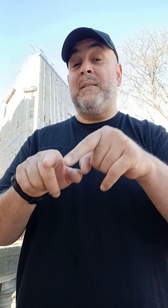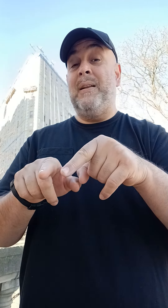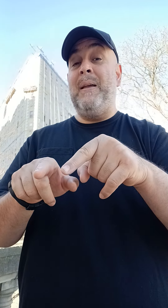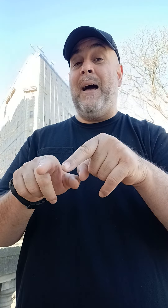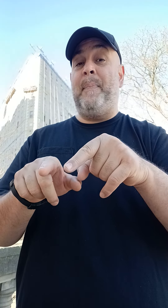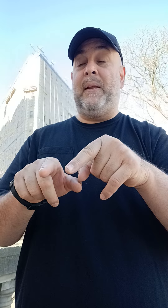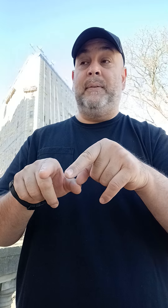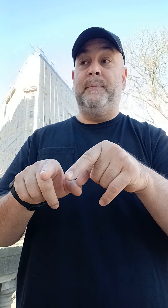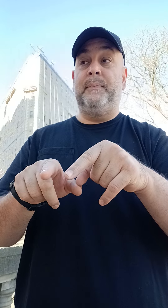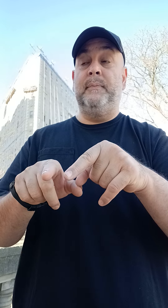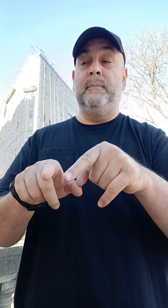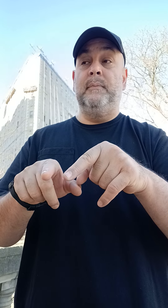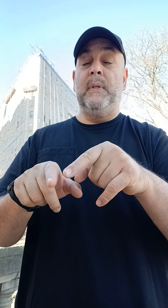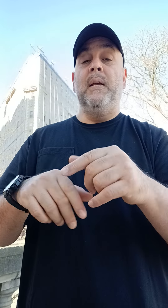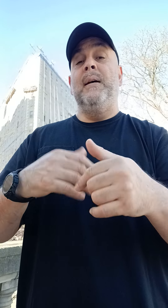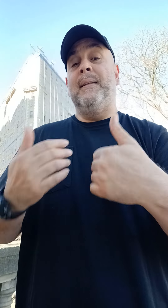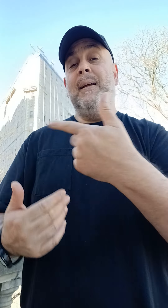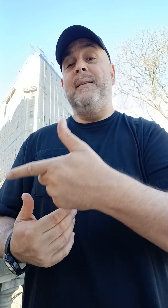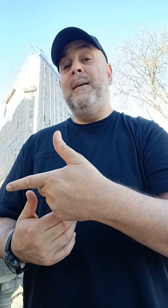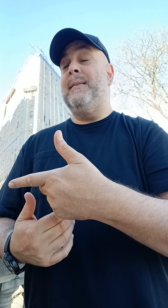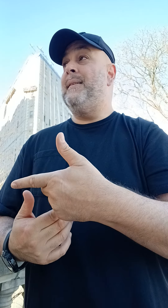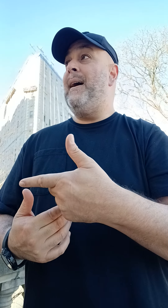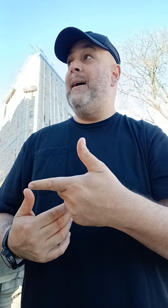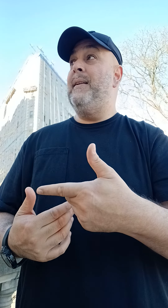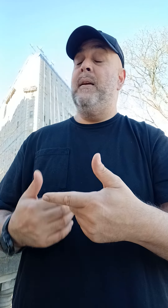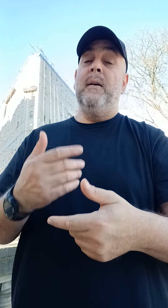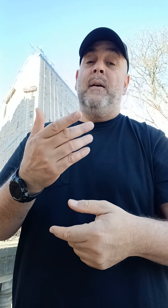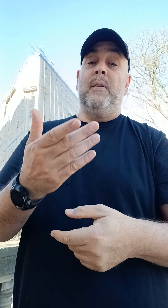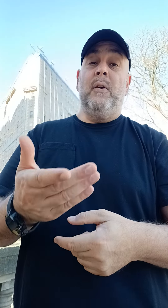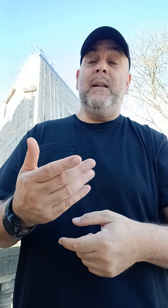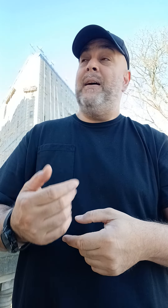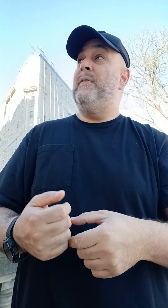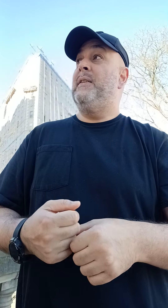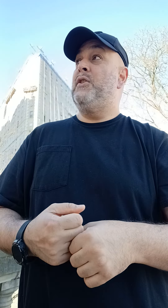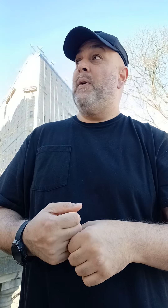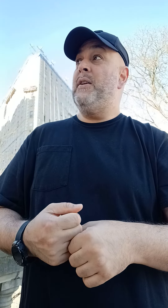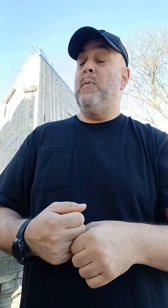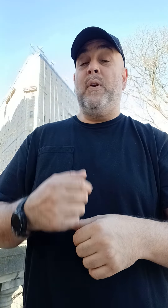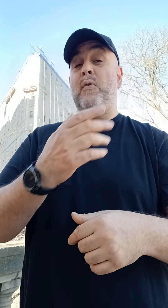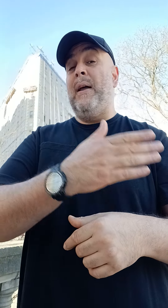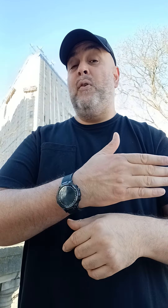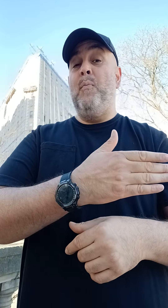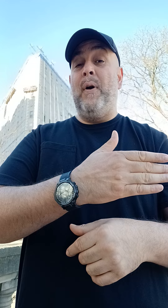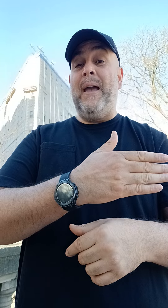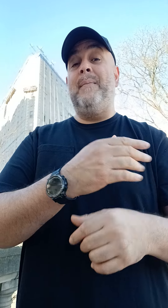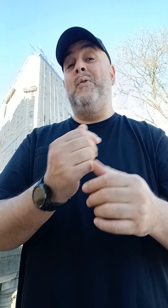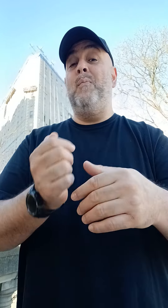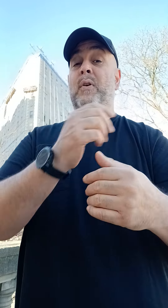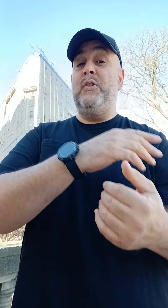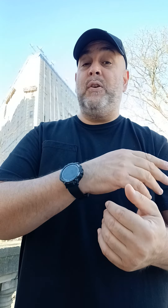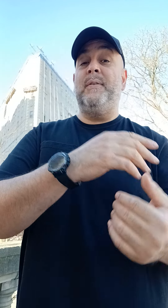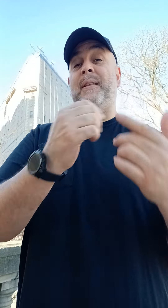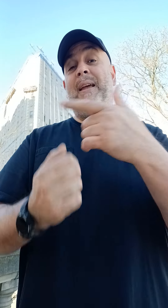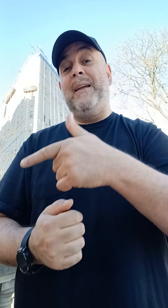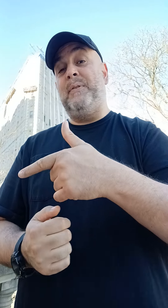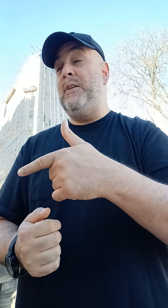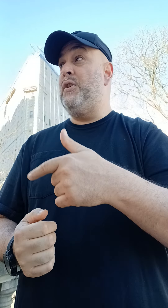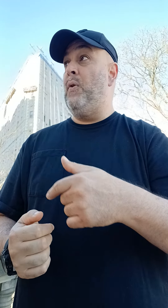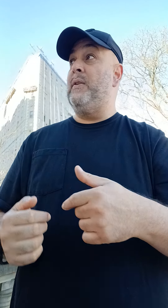it's going to be happening. Then on the other side, you're going to have a situation where you've got no more Ape, no more insurance to the AMC shorts.